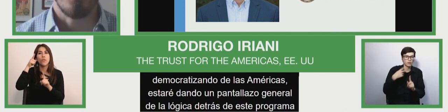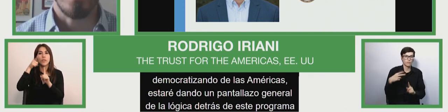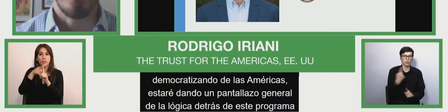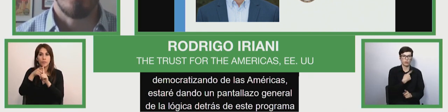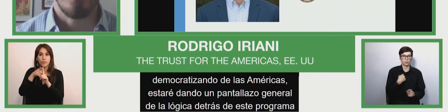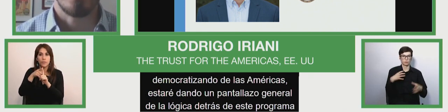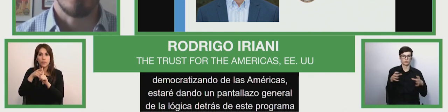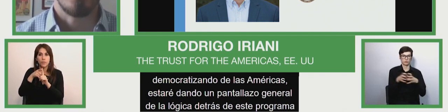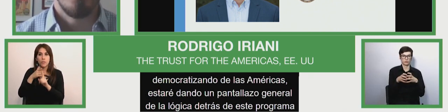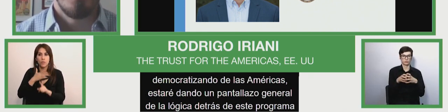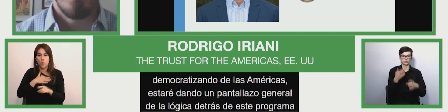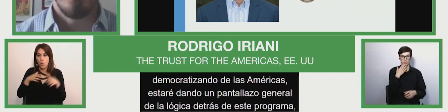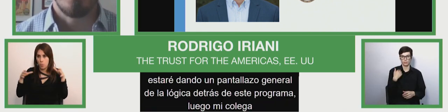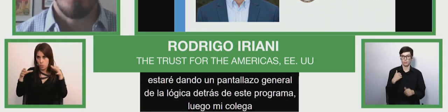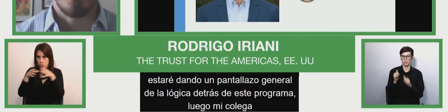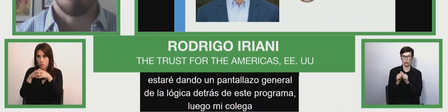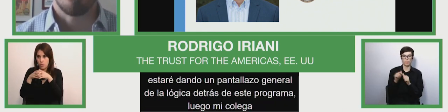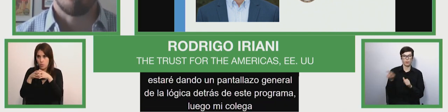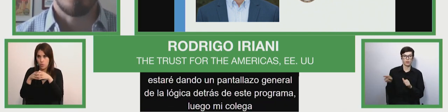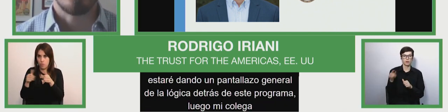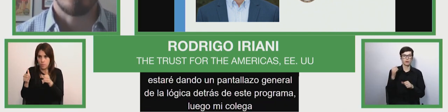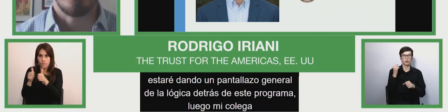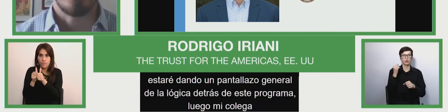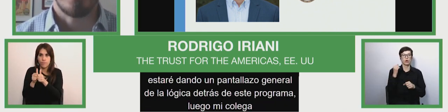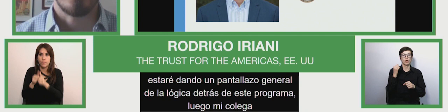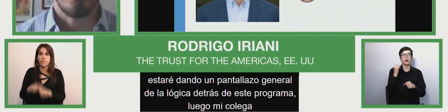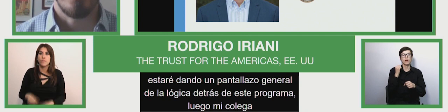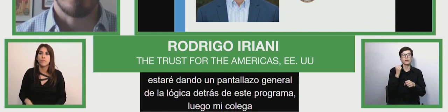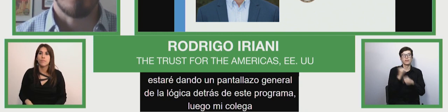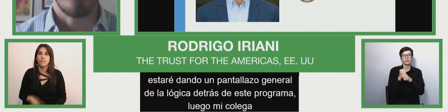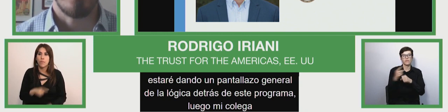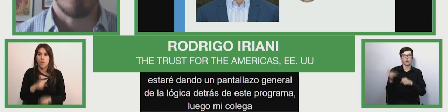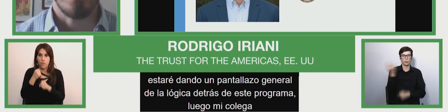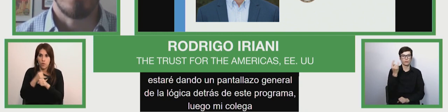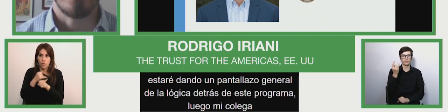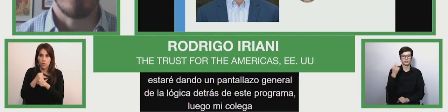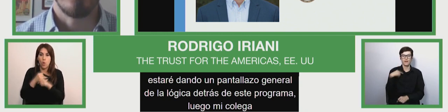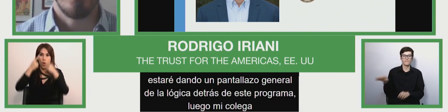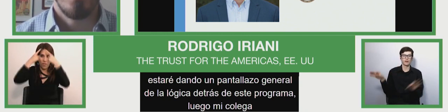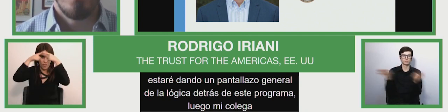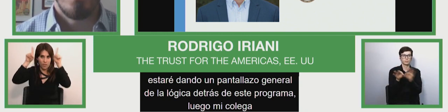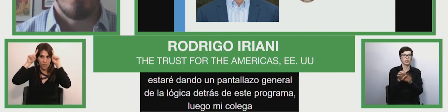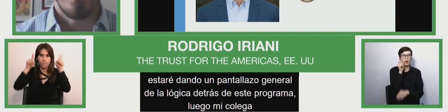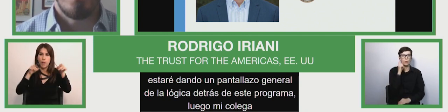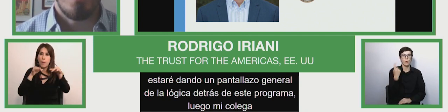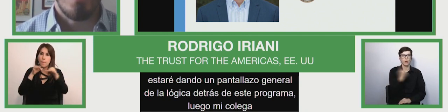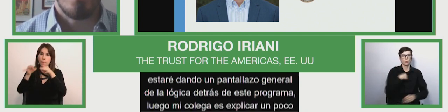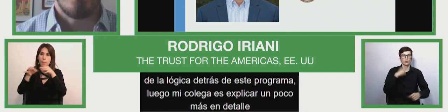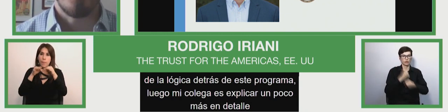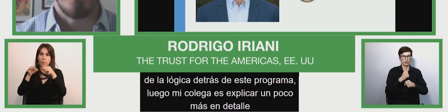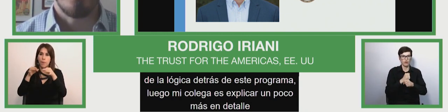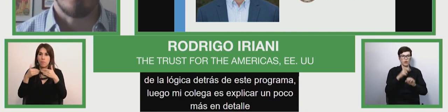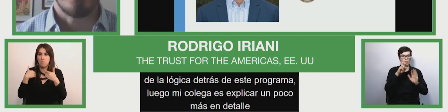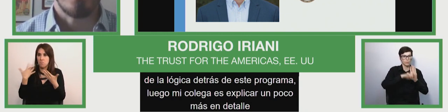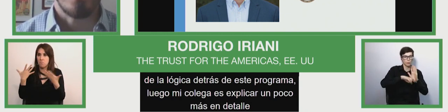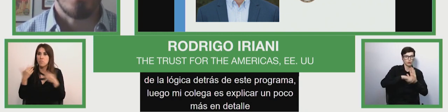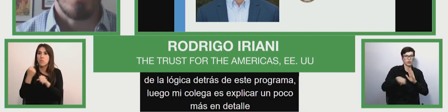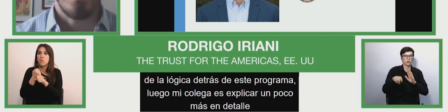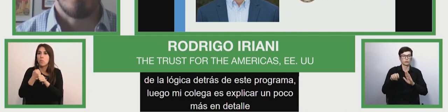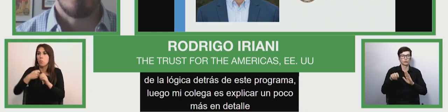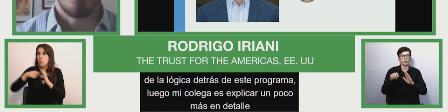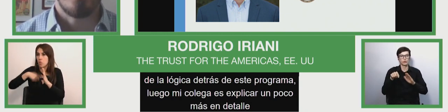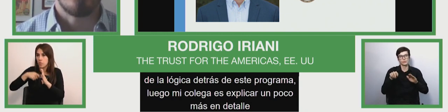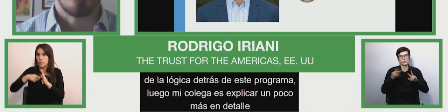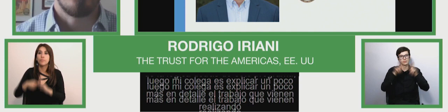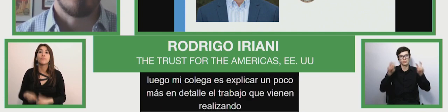americas that's what it stands for and this general screenshot of the logic behind this program and then my